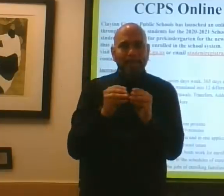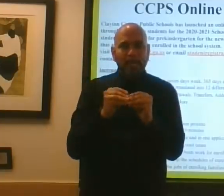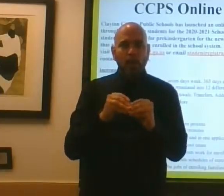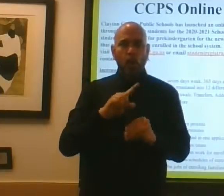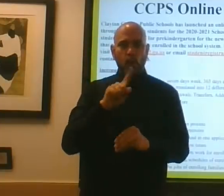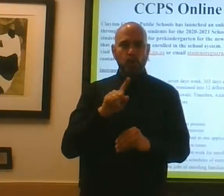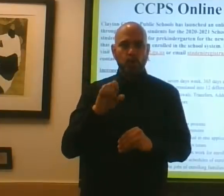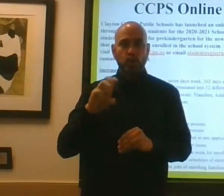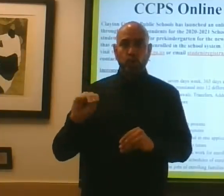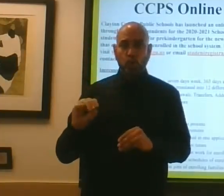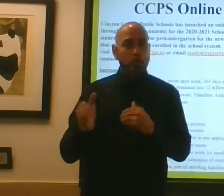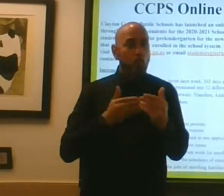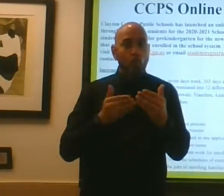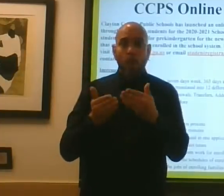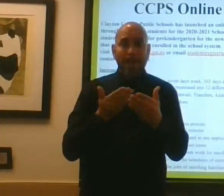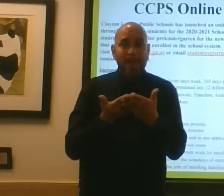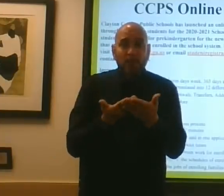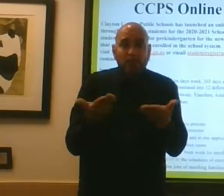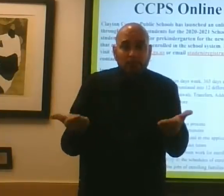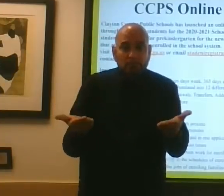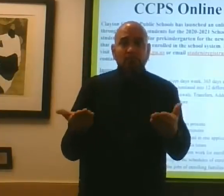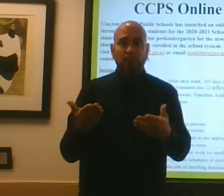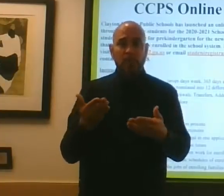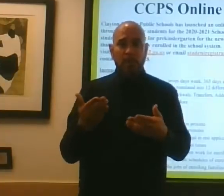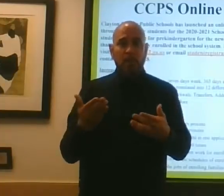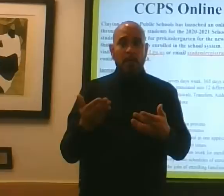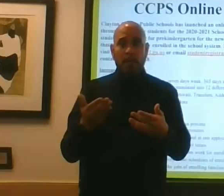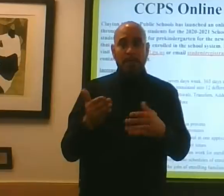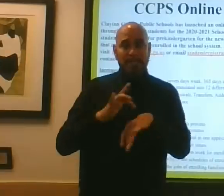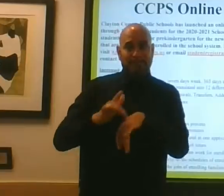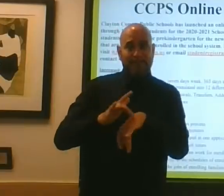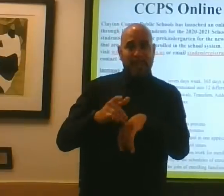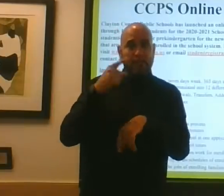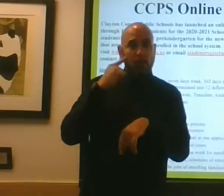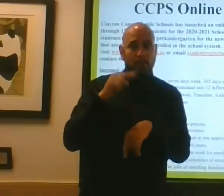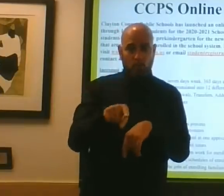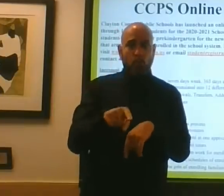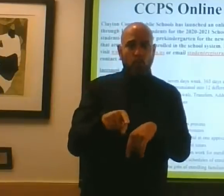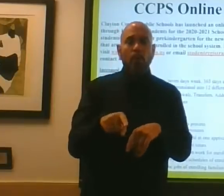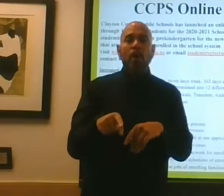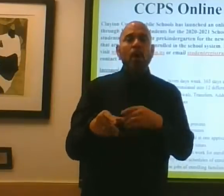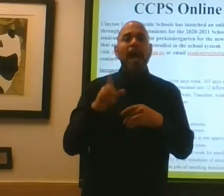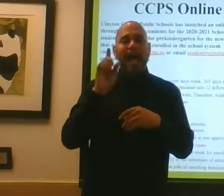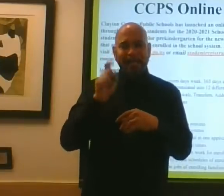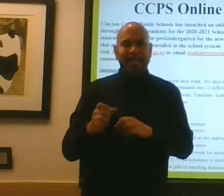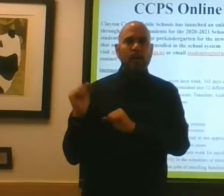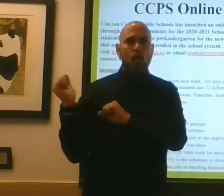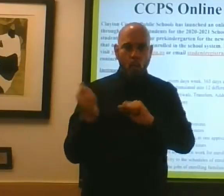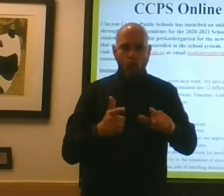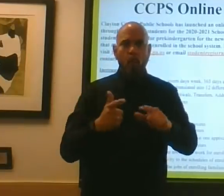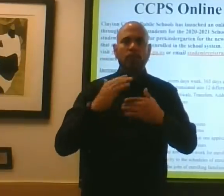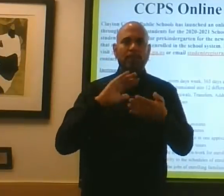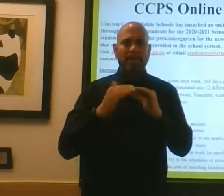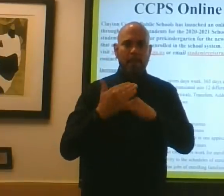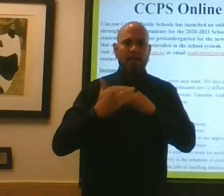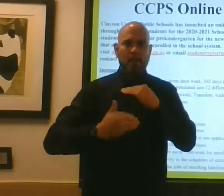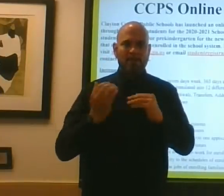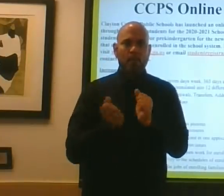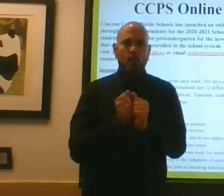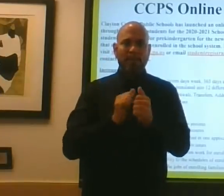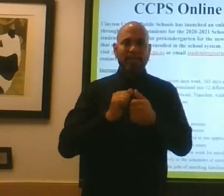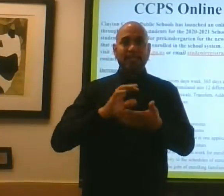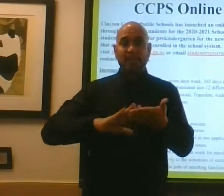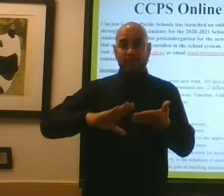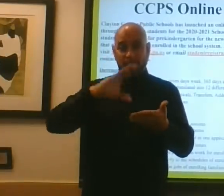they have at their disposal. I need us all to get comfortable with this virtual experience.